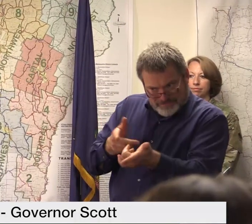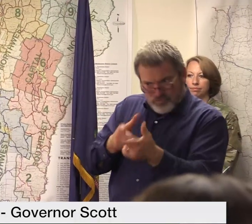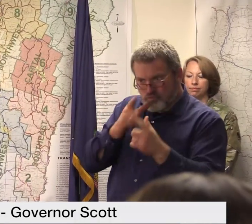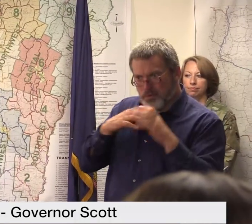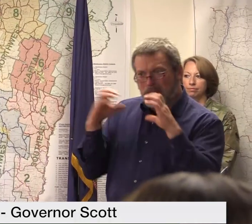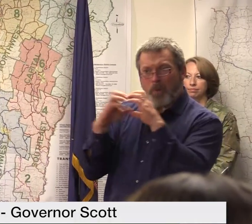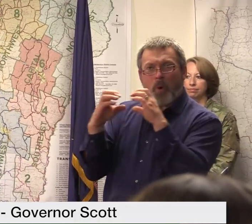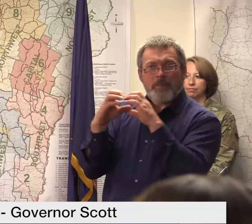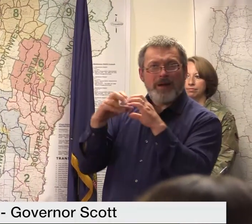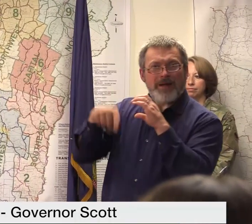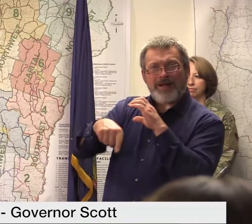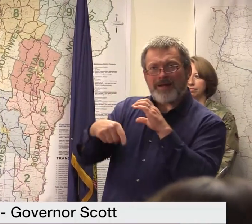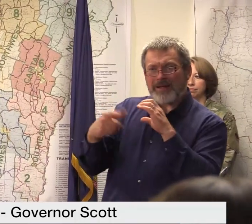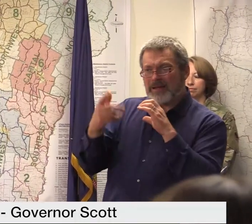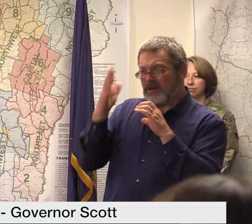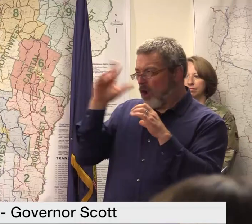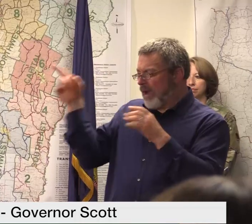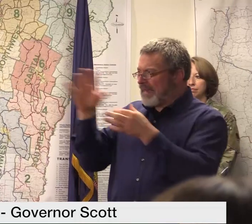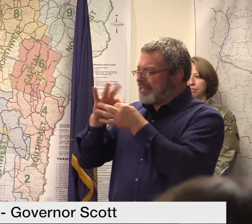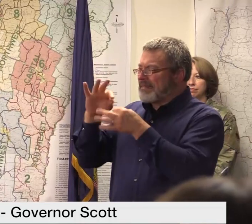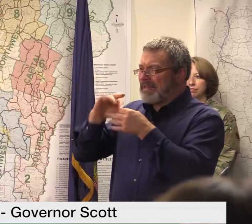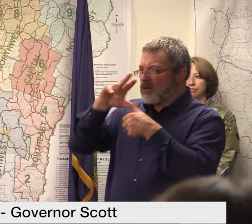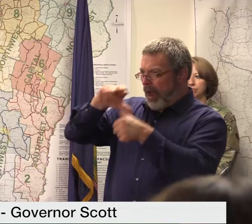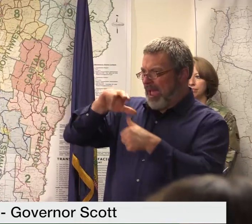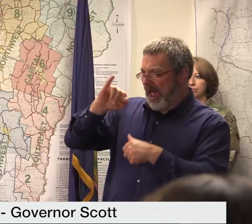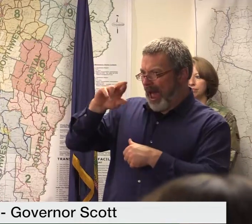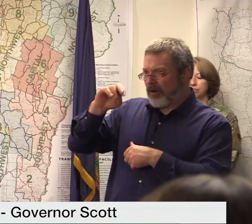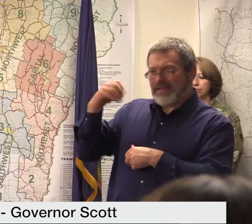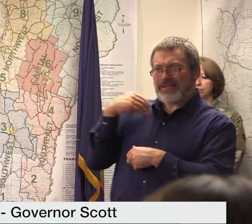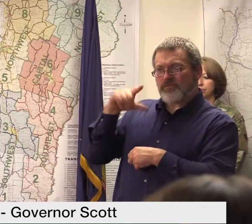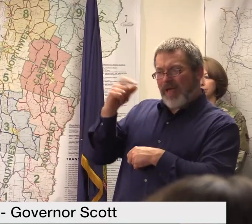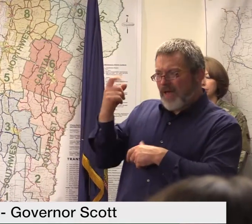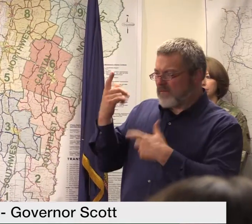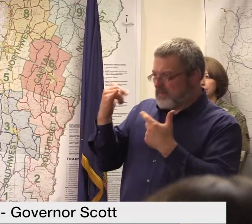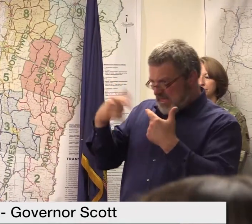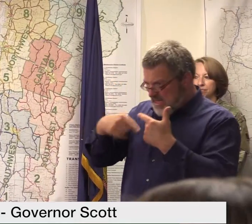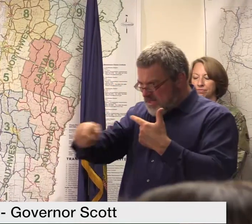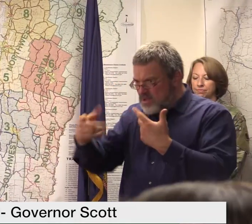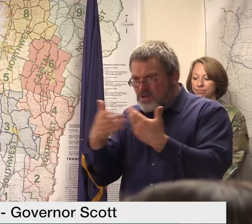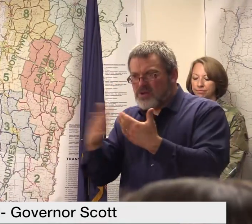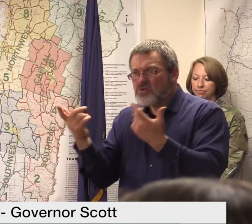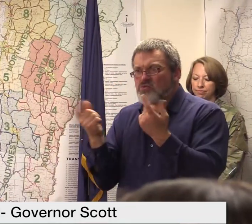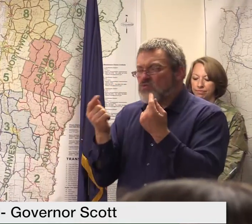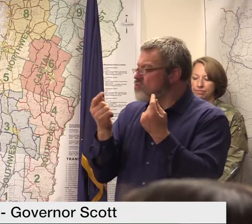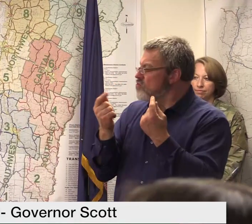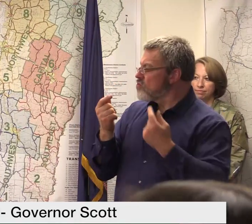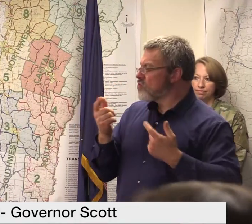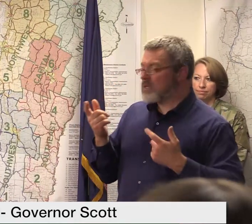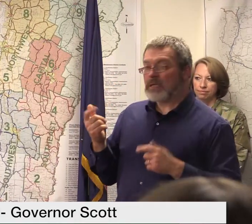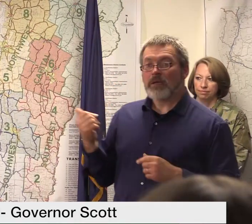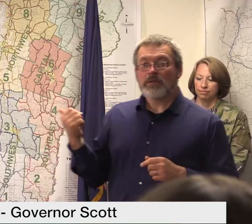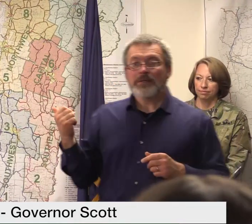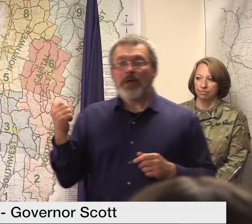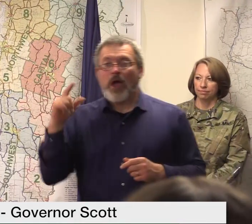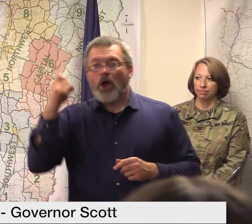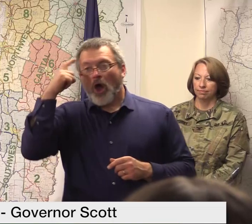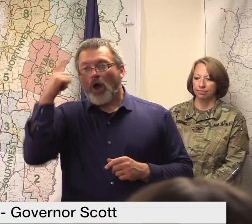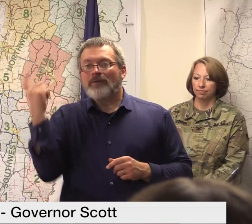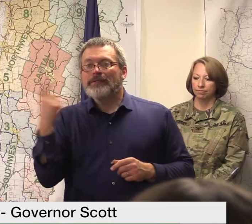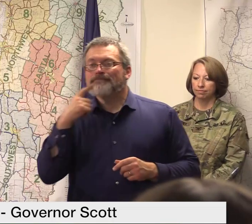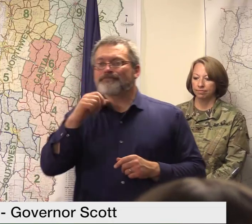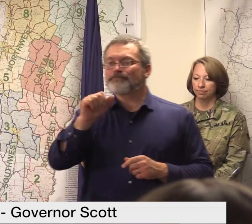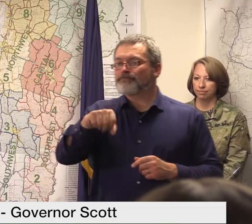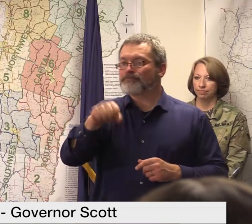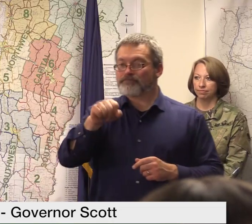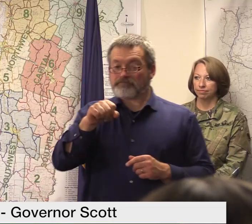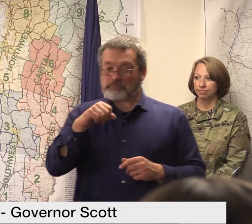one after our agreement yeah it's something that I was part of as well and yes we are actively pursuing that